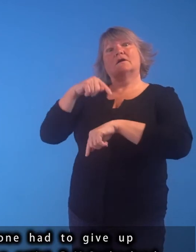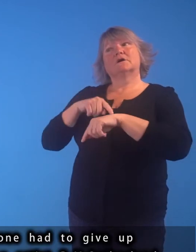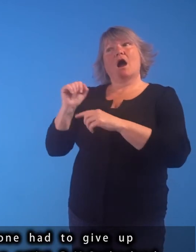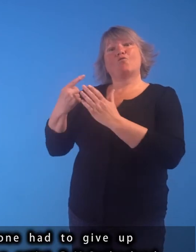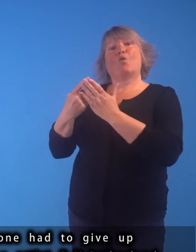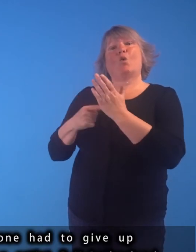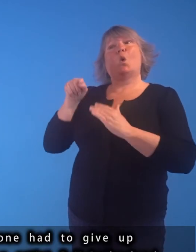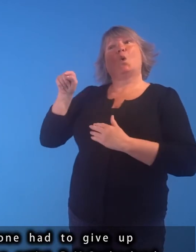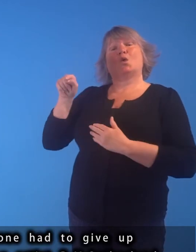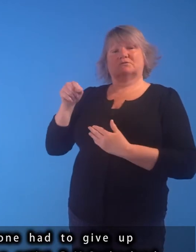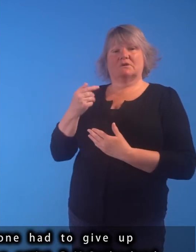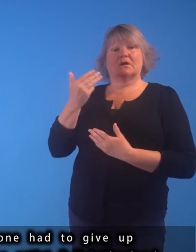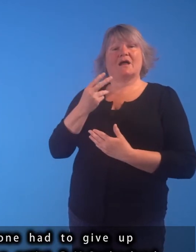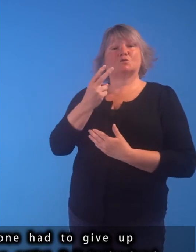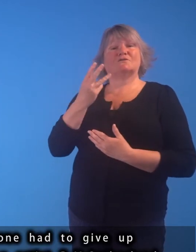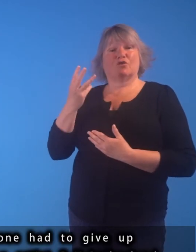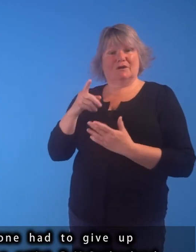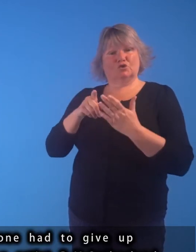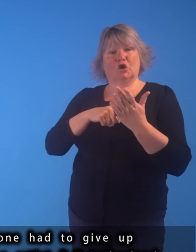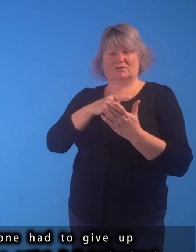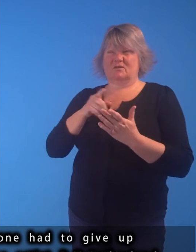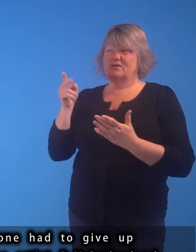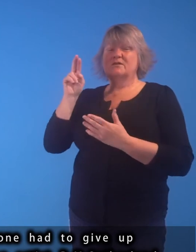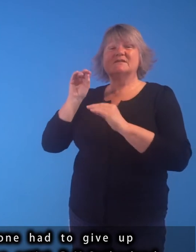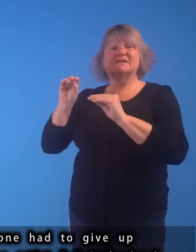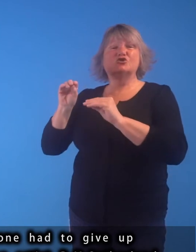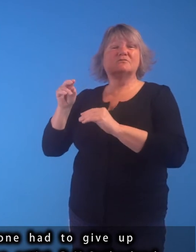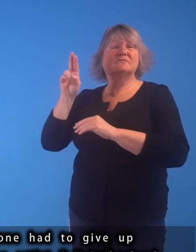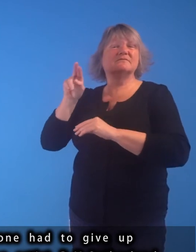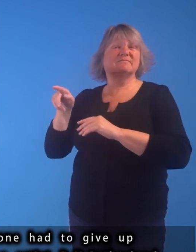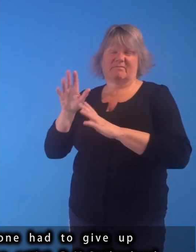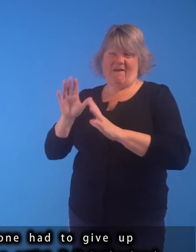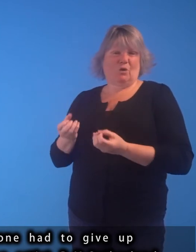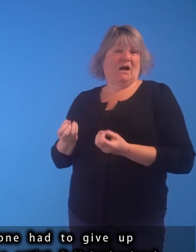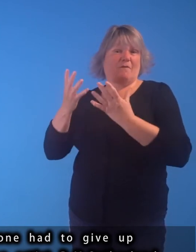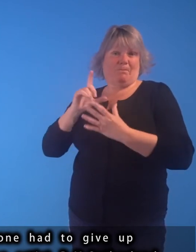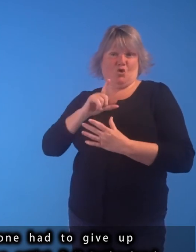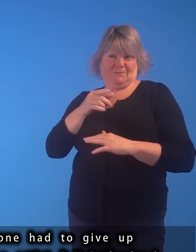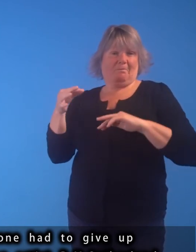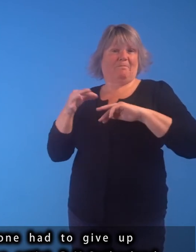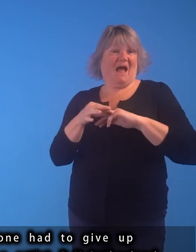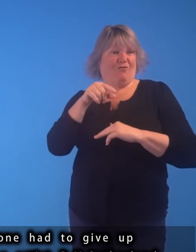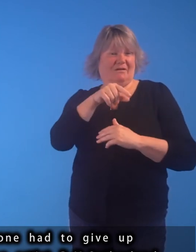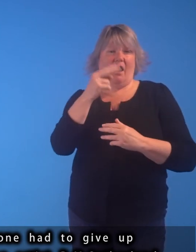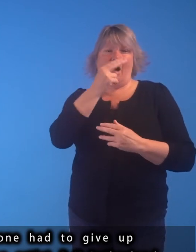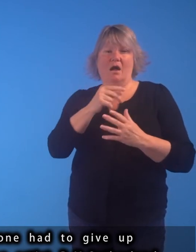Under the rules of the day, Johnstone had to give up teaching in 1923 when she married the artist D.M. Sutherland.